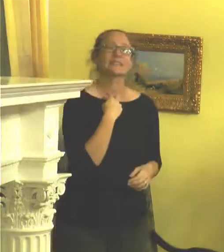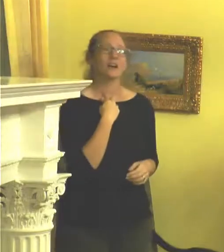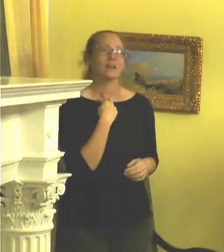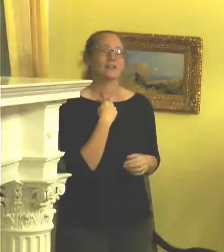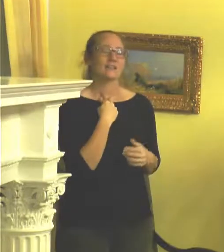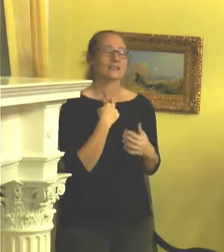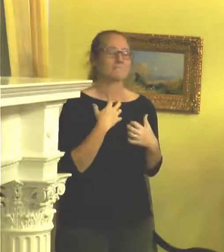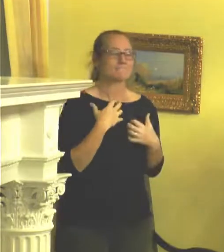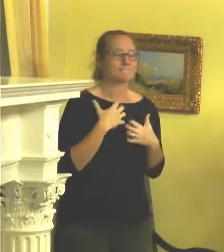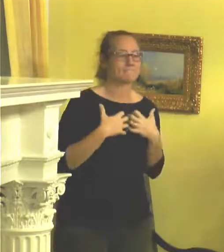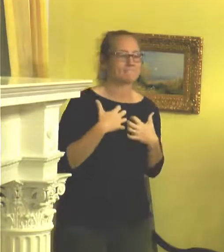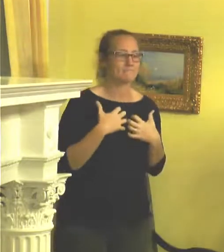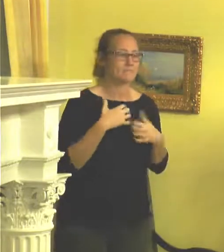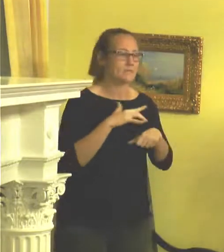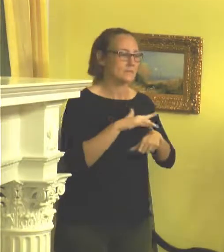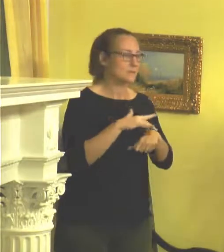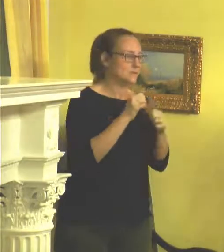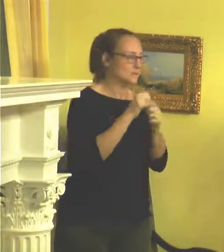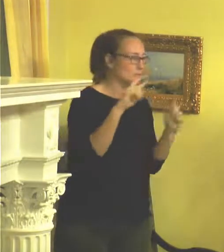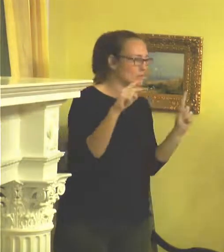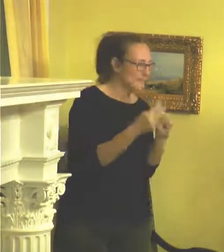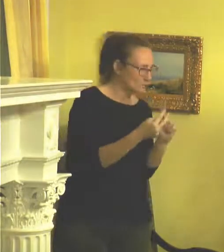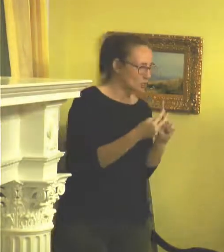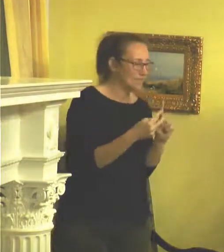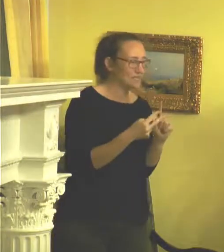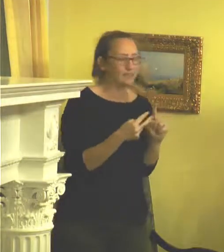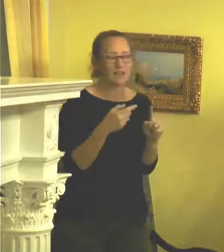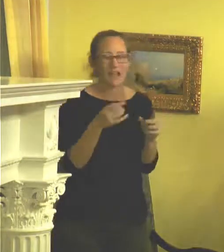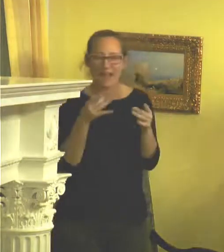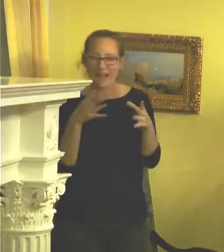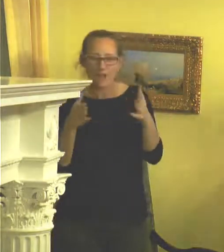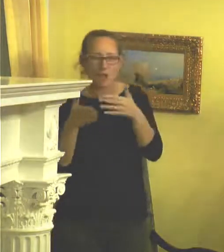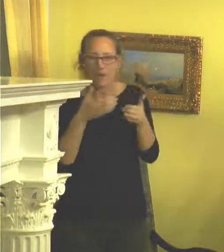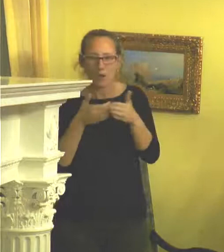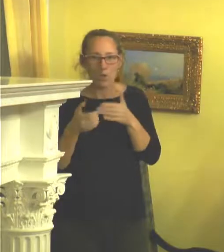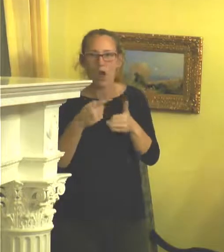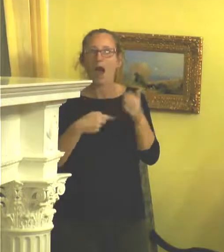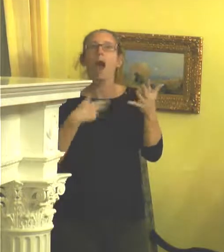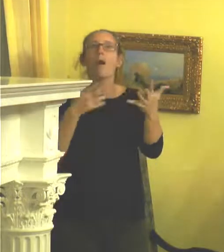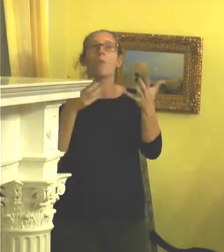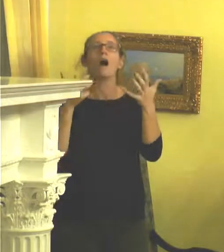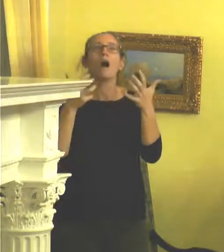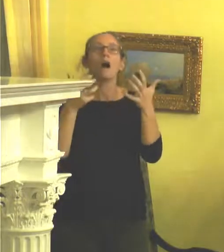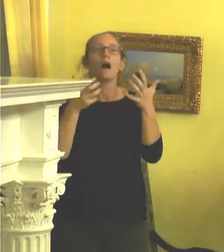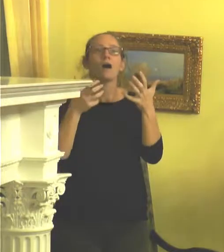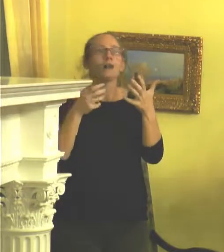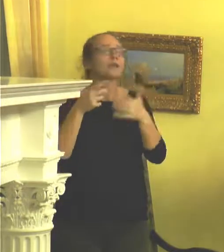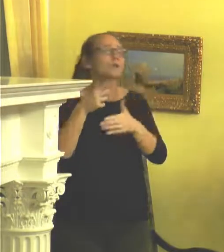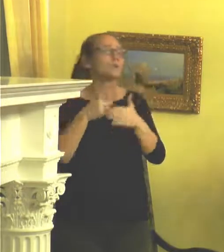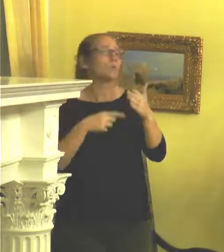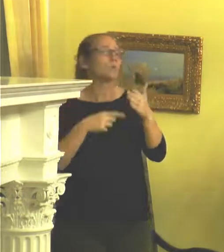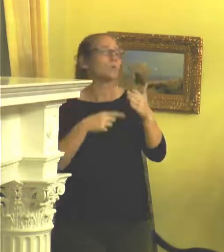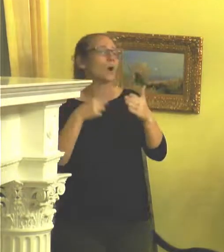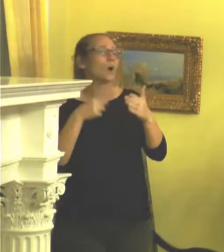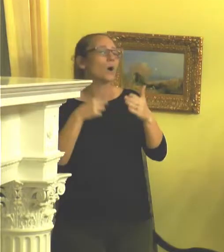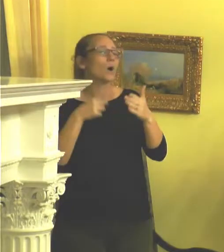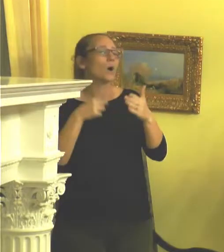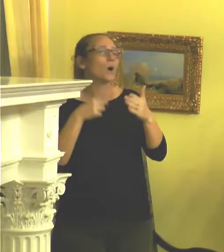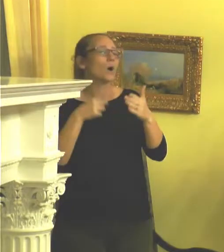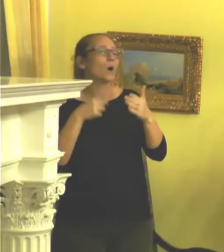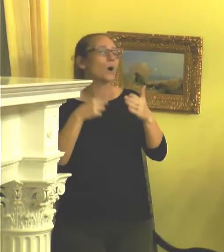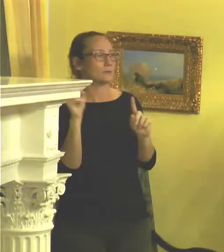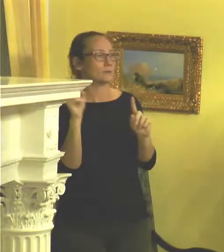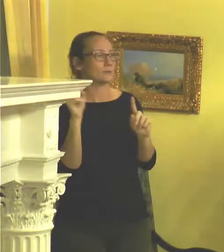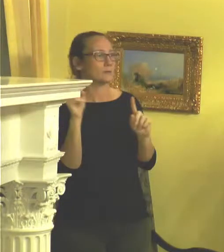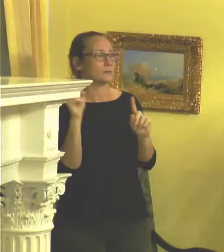being obsessed with perception. And I hate that no matter what I wanted it to be, it was what you brought to it. And I wanted